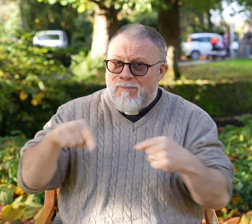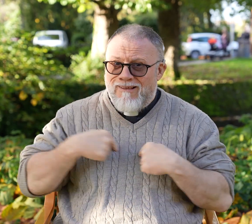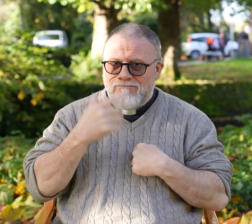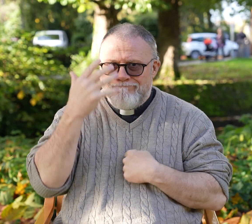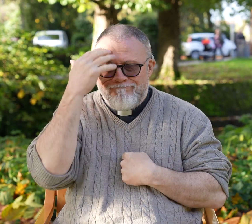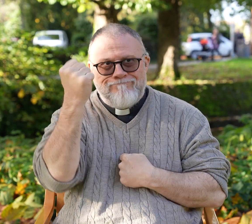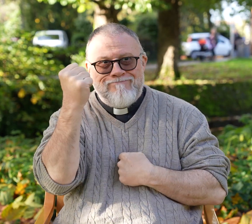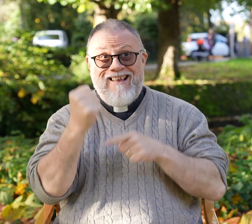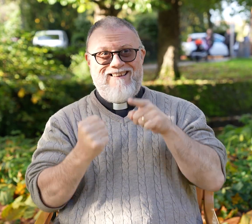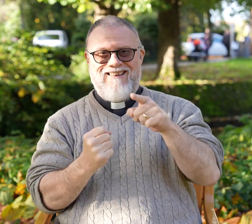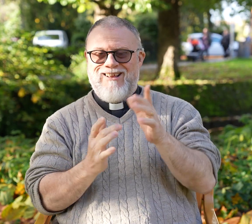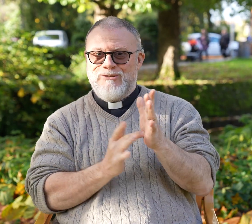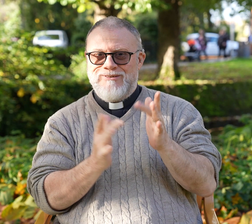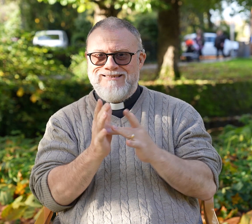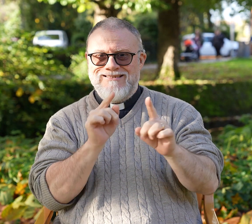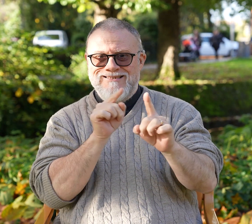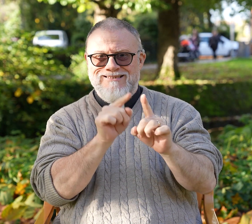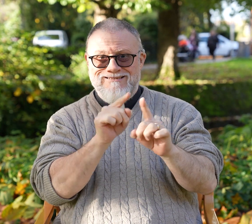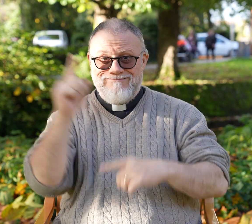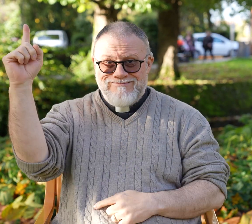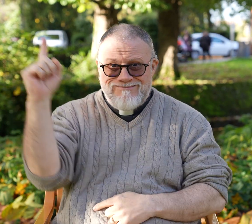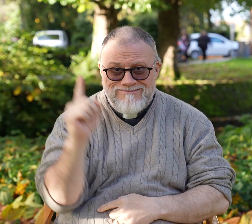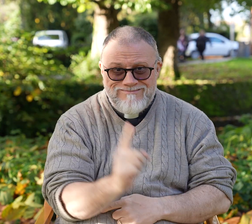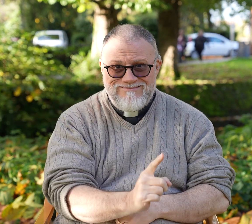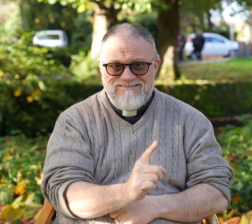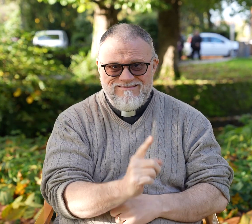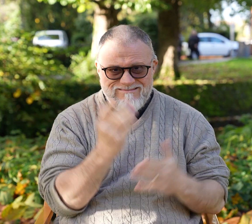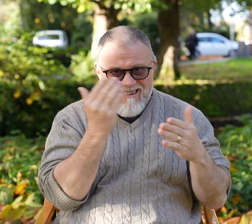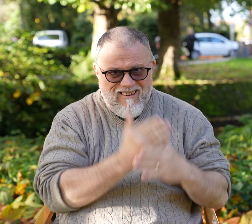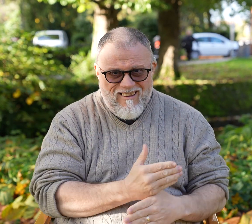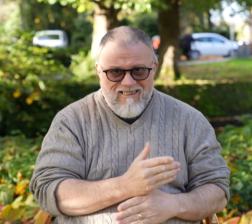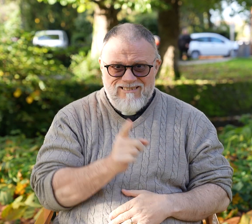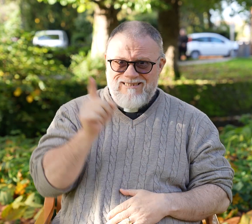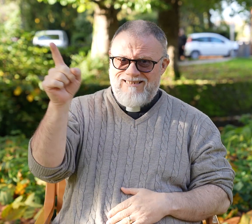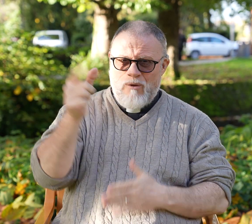Help us to remember that Jesus comes into our darkness and that he is always with us.